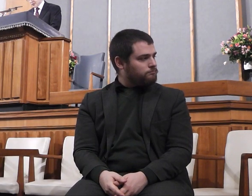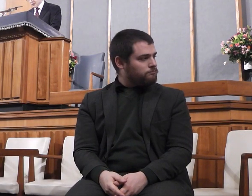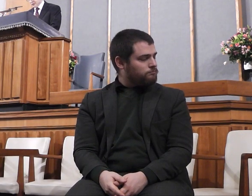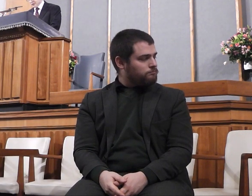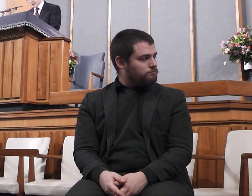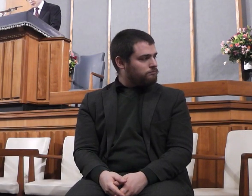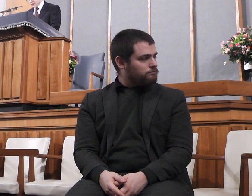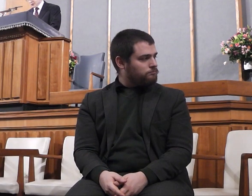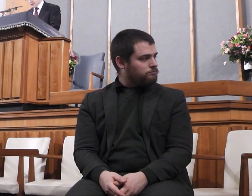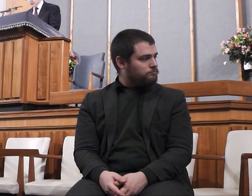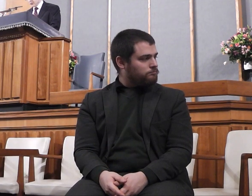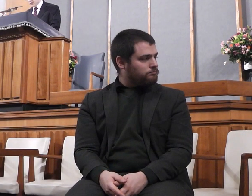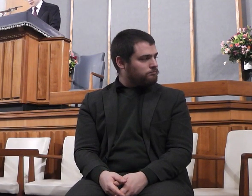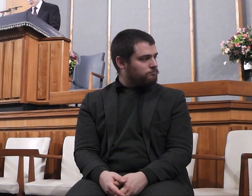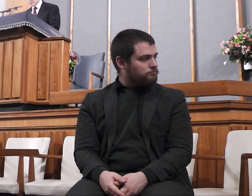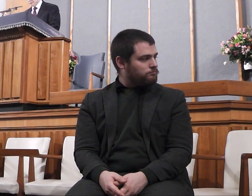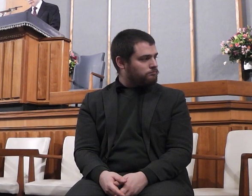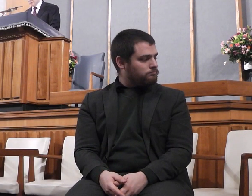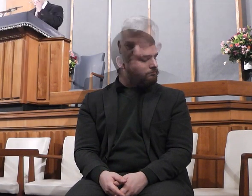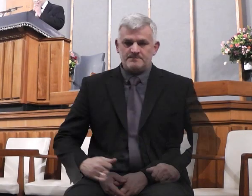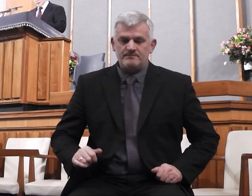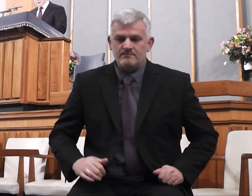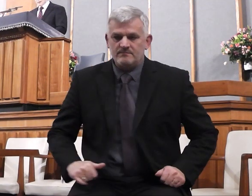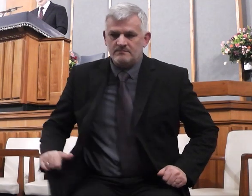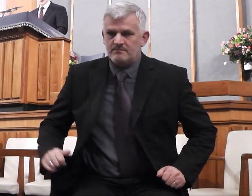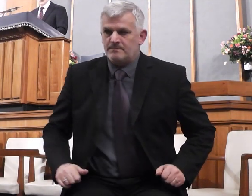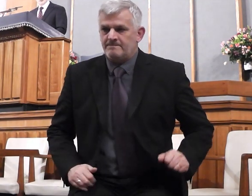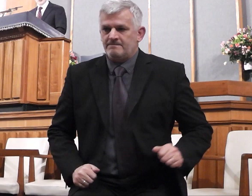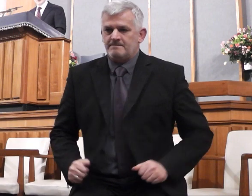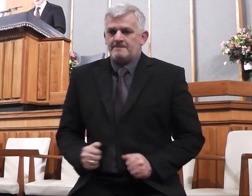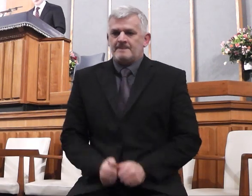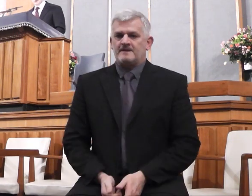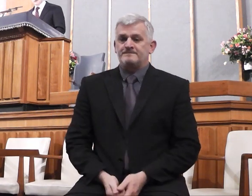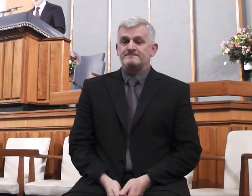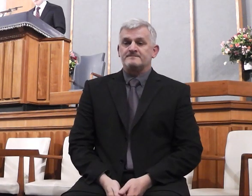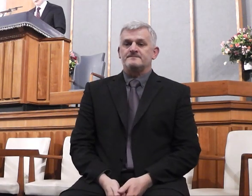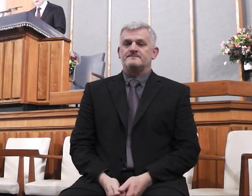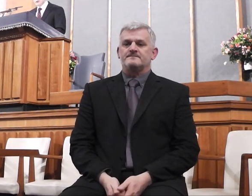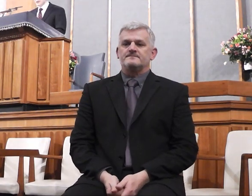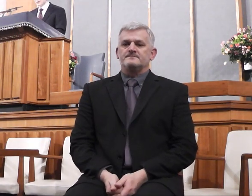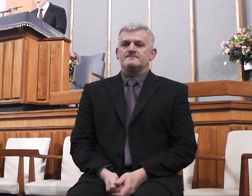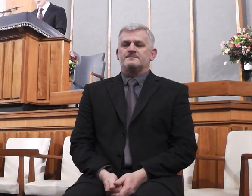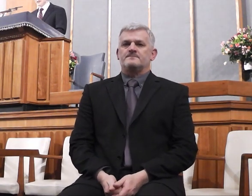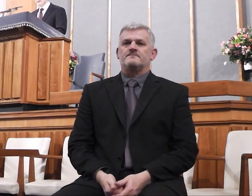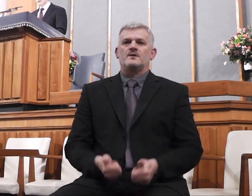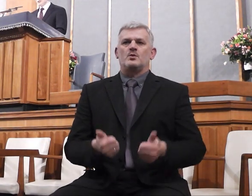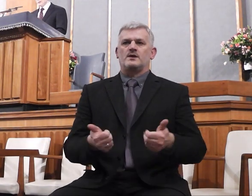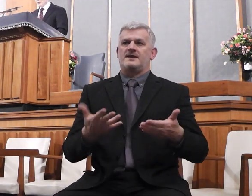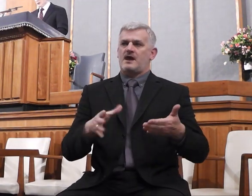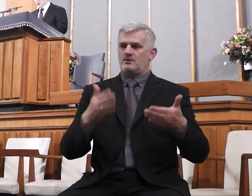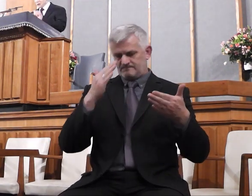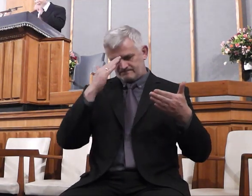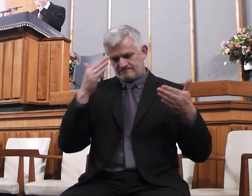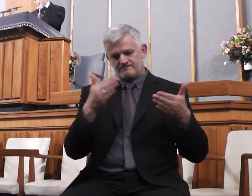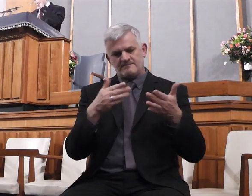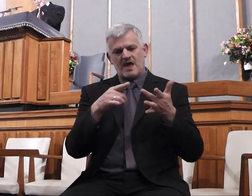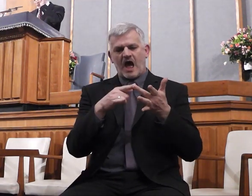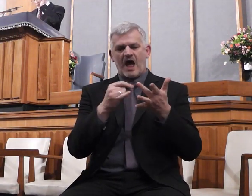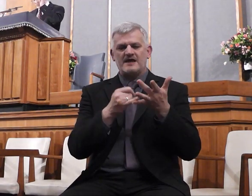night, Jesus, I've come. I'm going read to the book of the prophet Isaiah, chapter 40 and verse